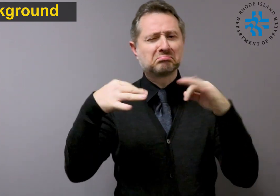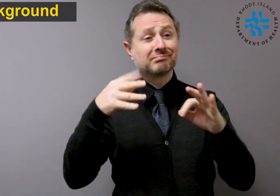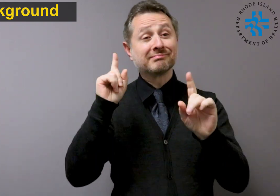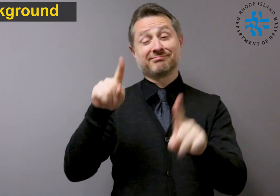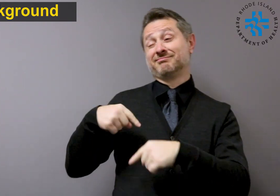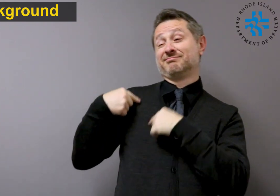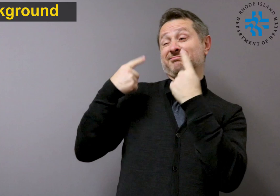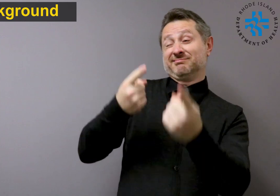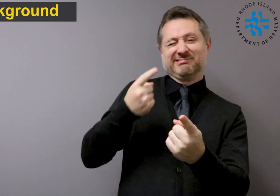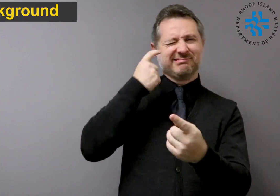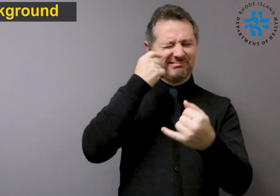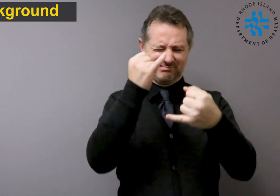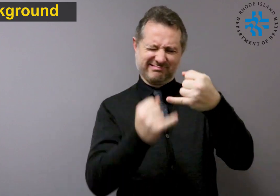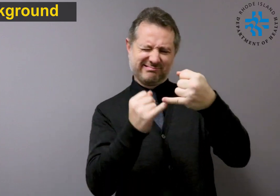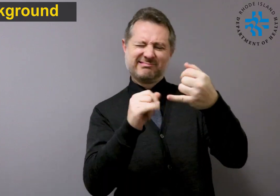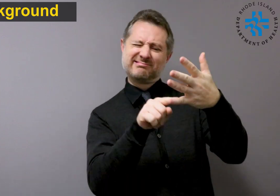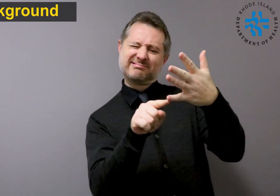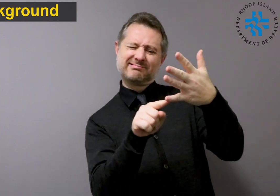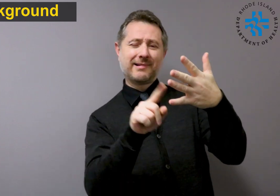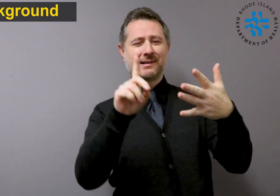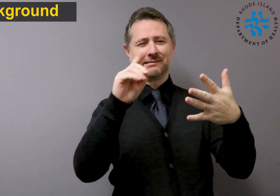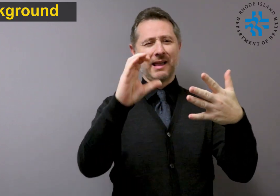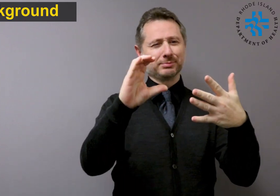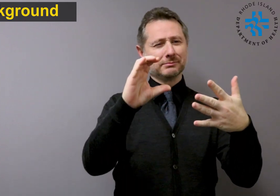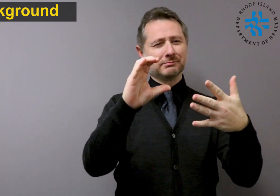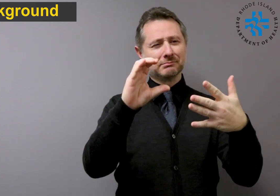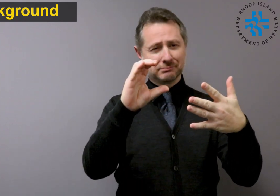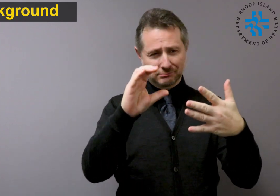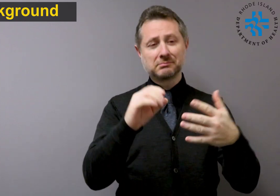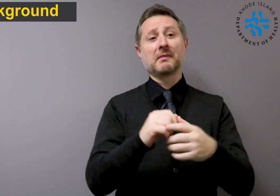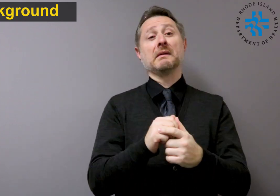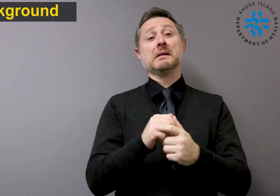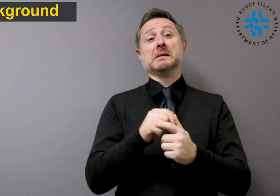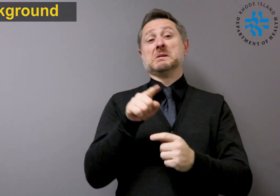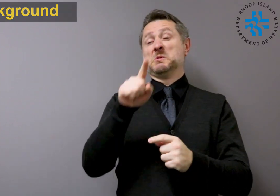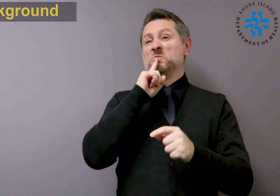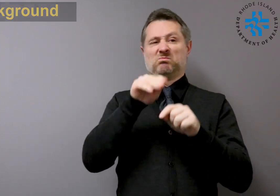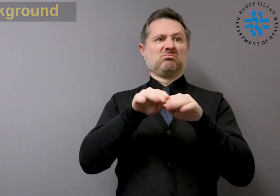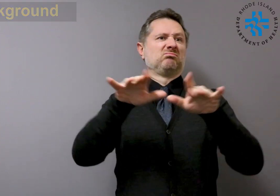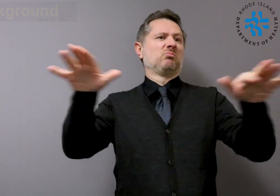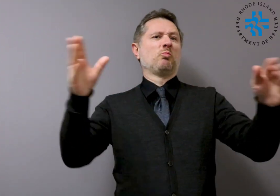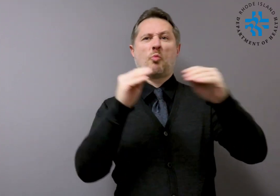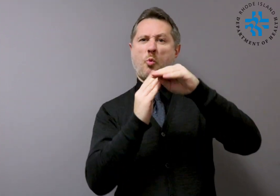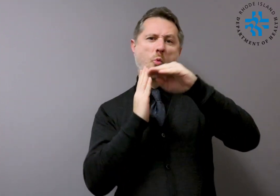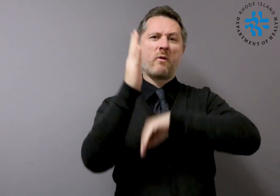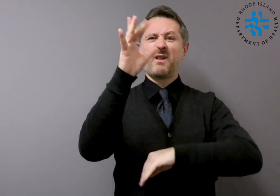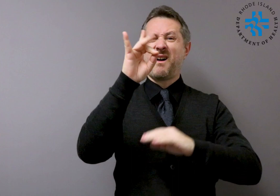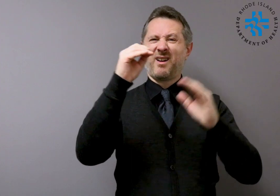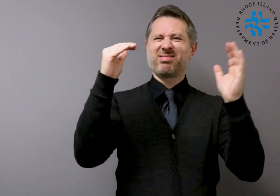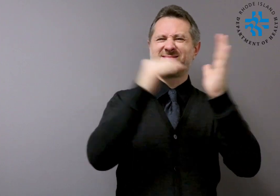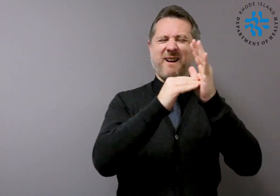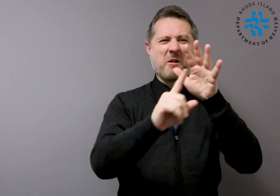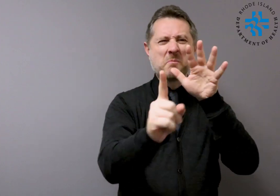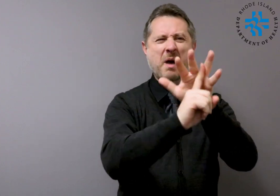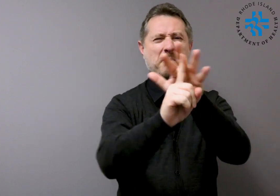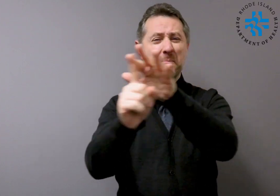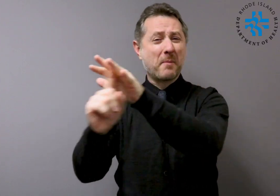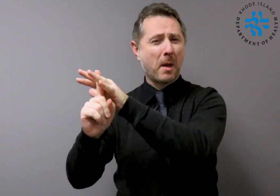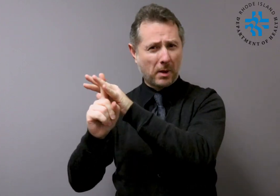Background Since late December, there have been more than 80,000 cases of coronavirus disease 2019, or